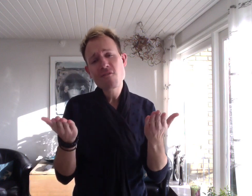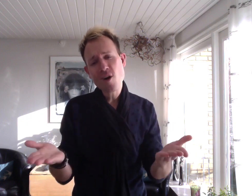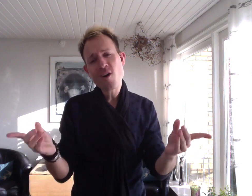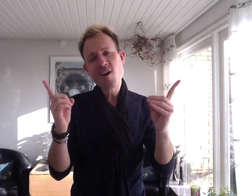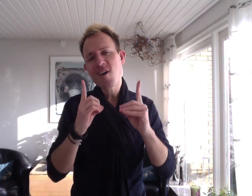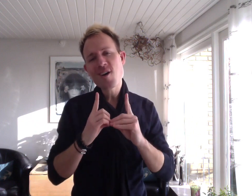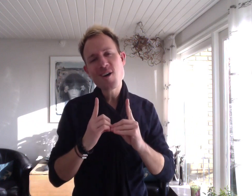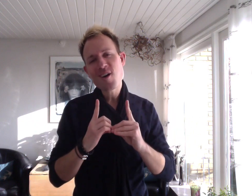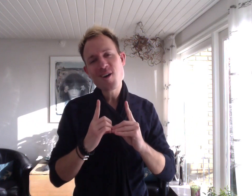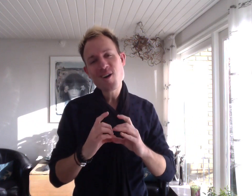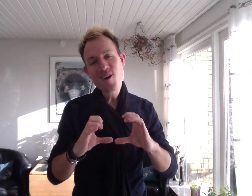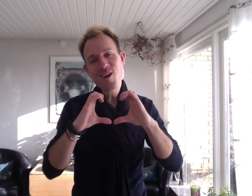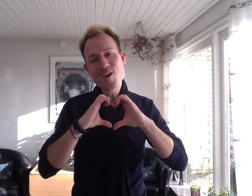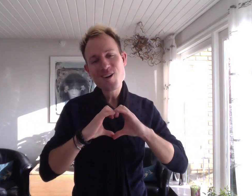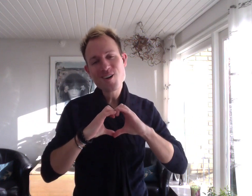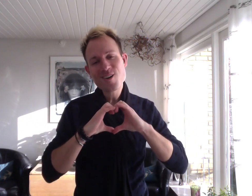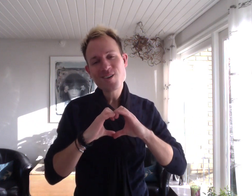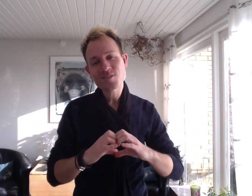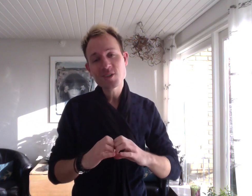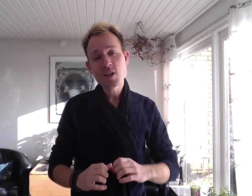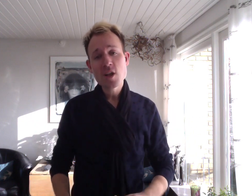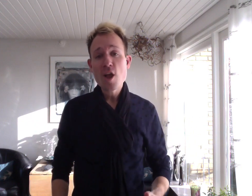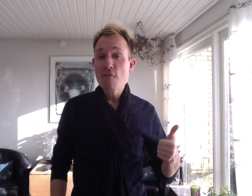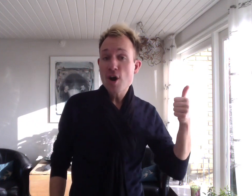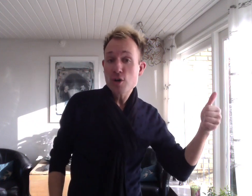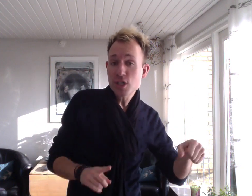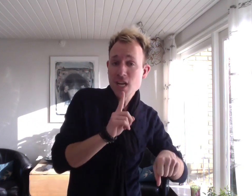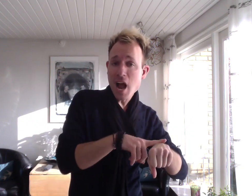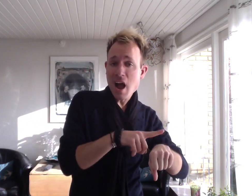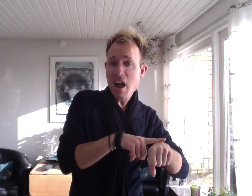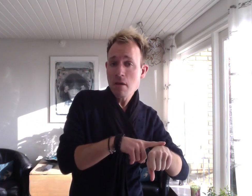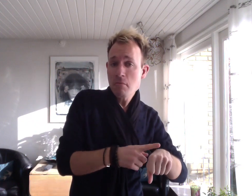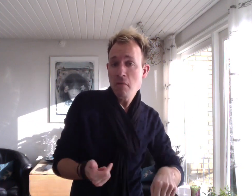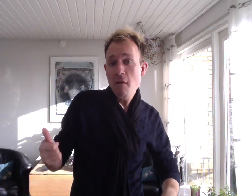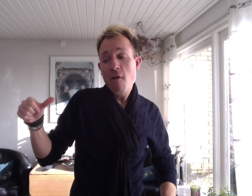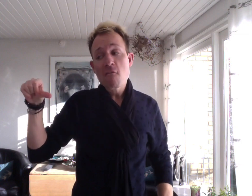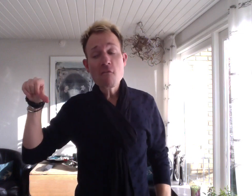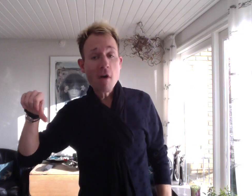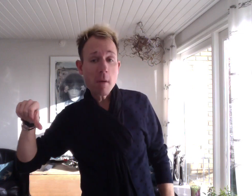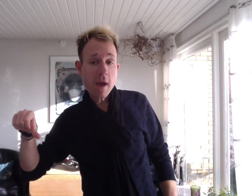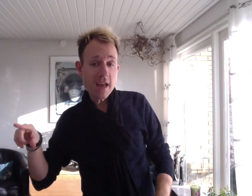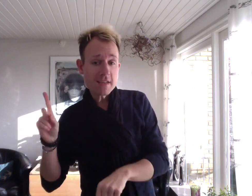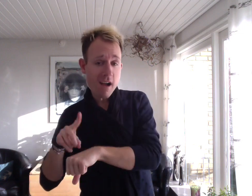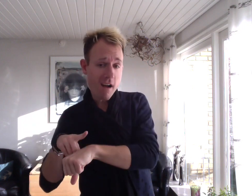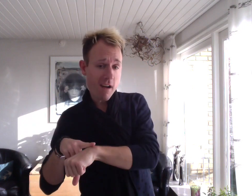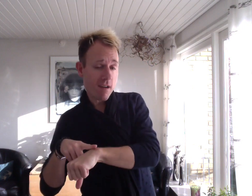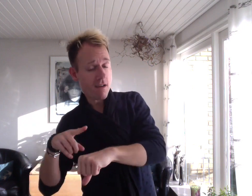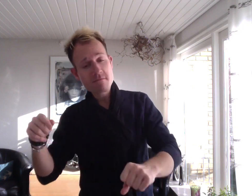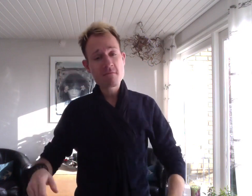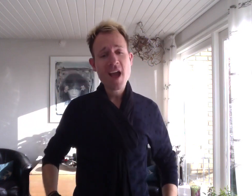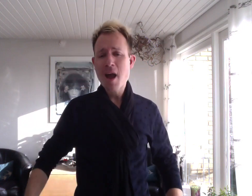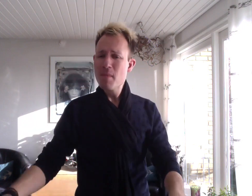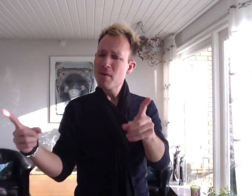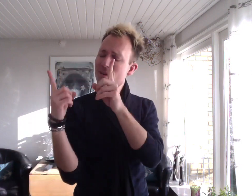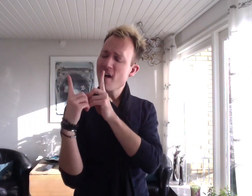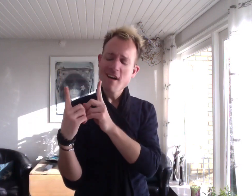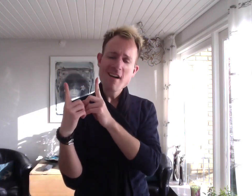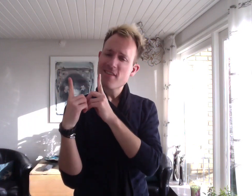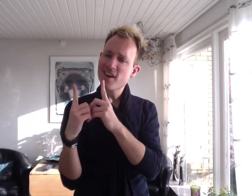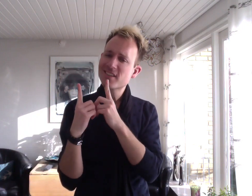for For good times and bad times I'll be on your